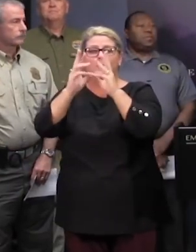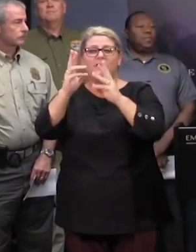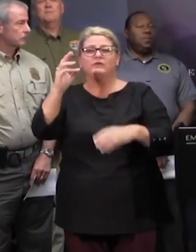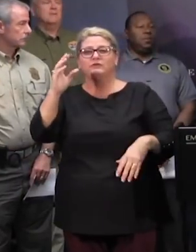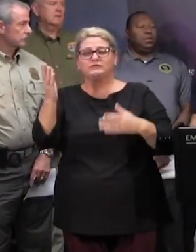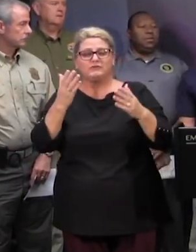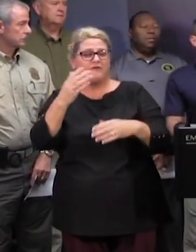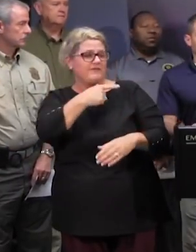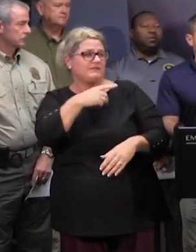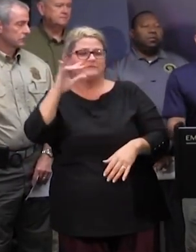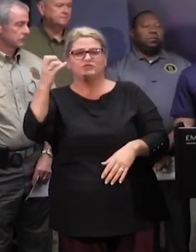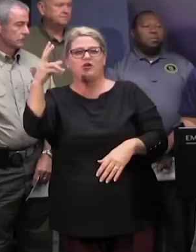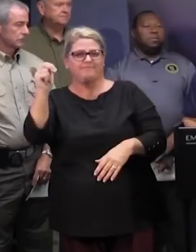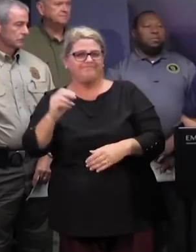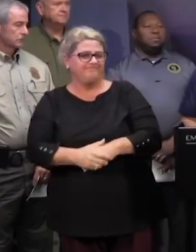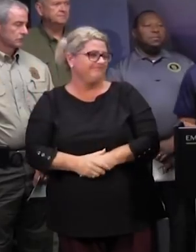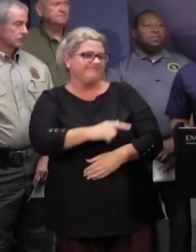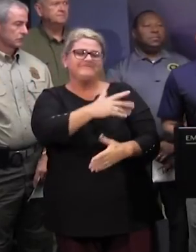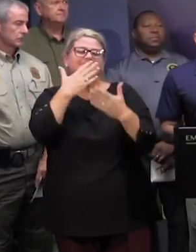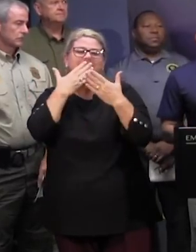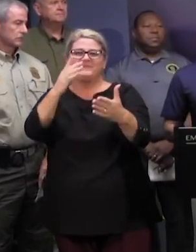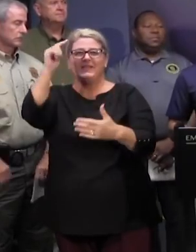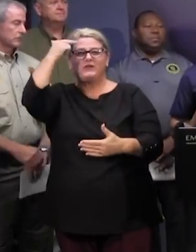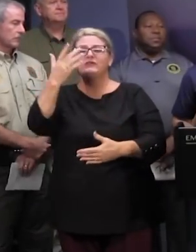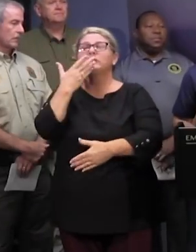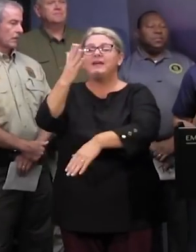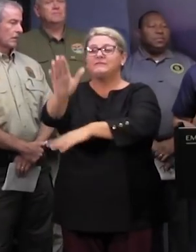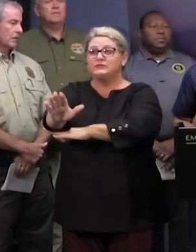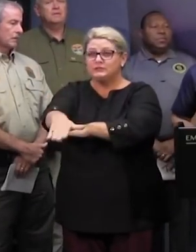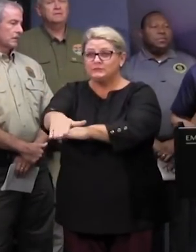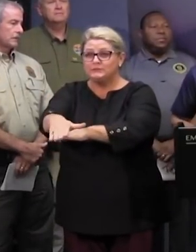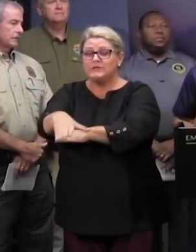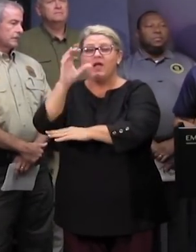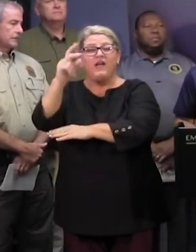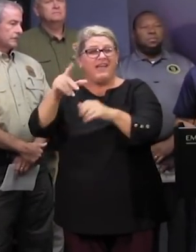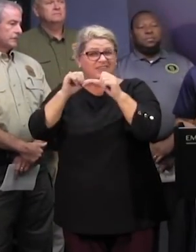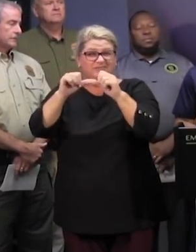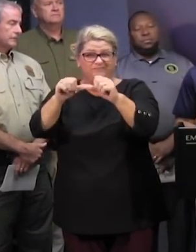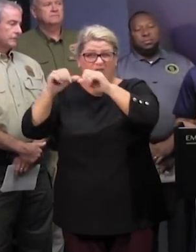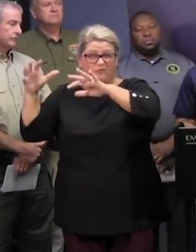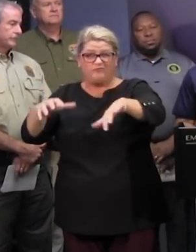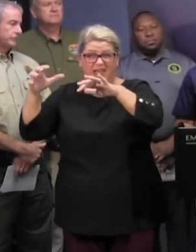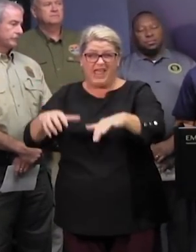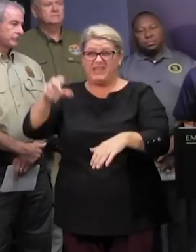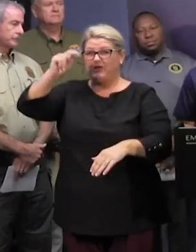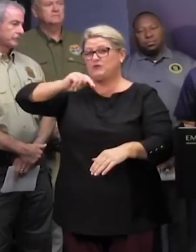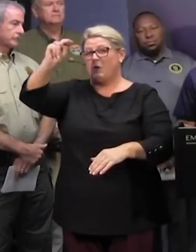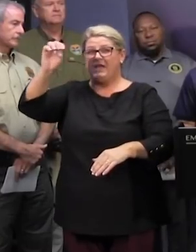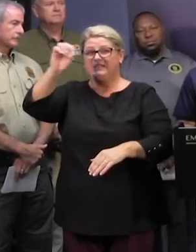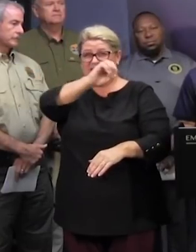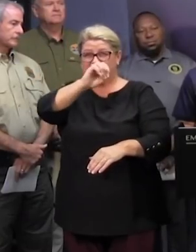choirilla thank you governor good afternoon heavy rains continue across northeast south carolina